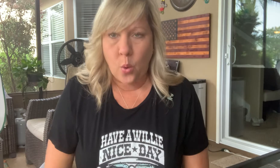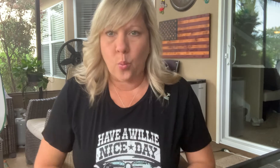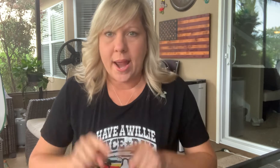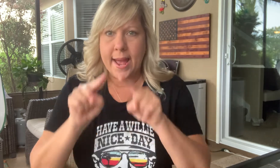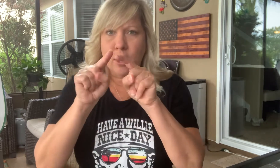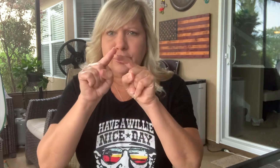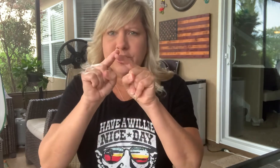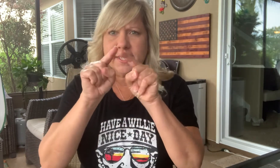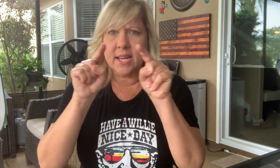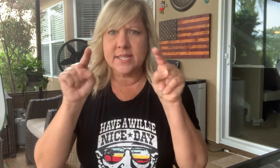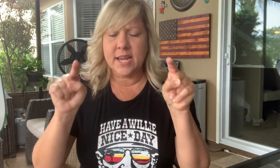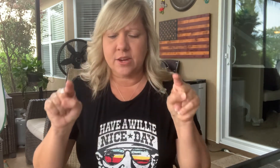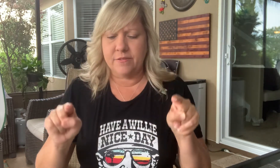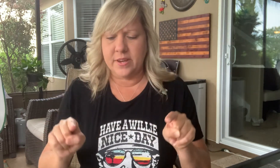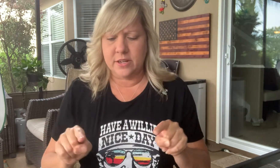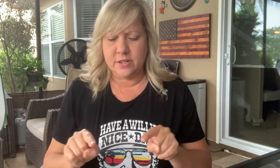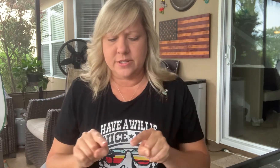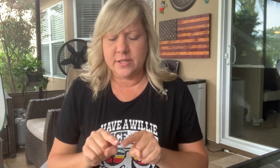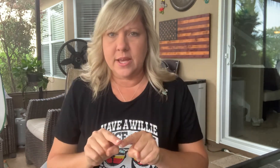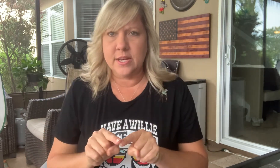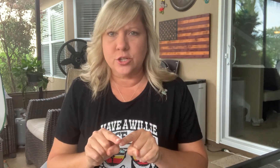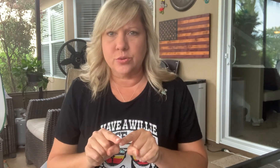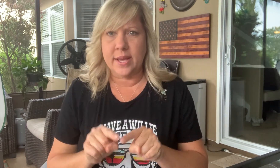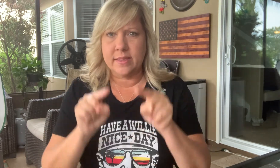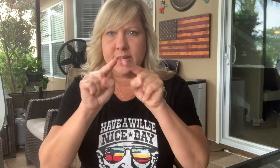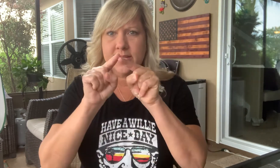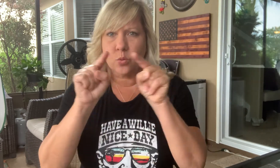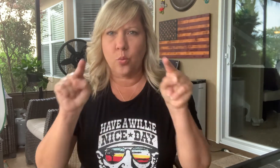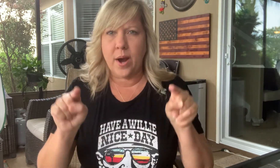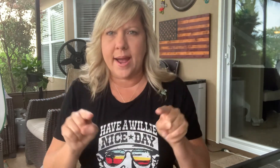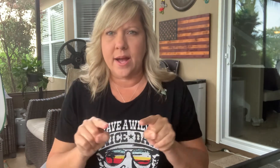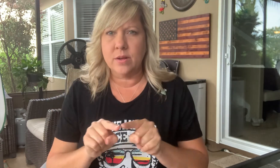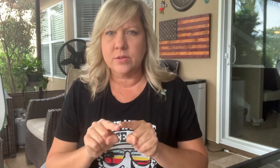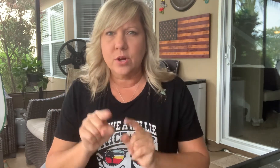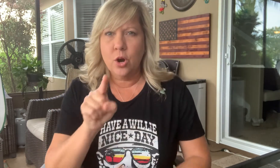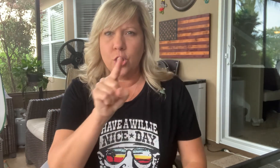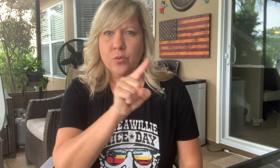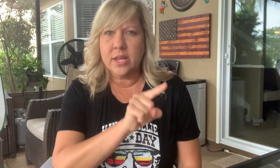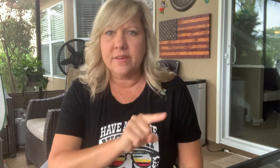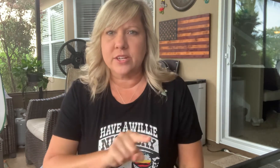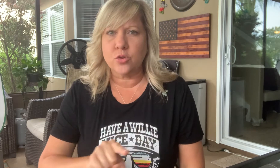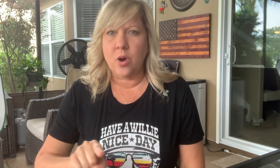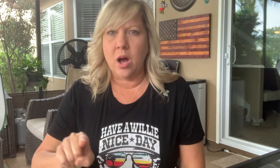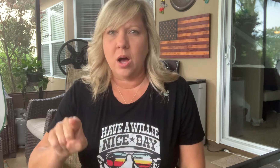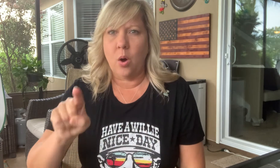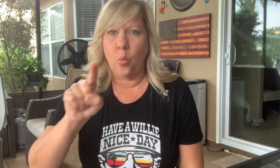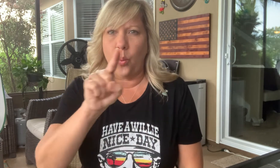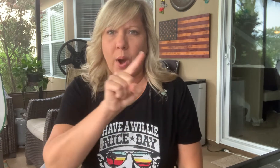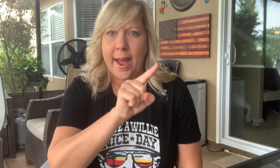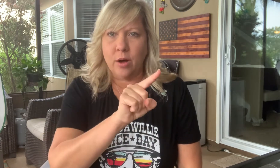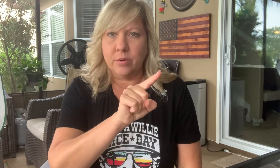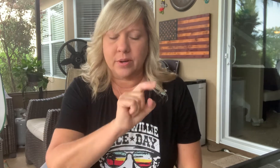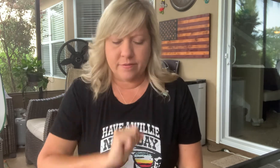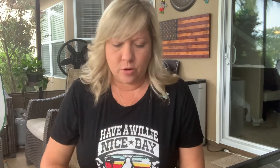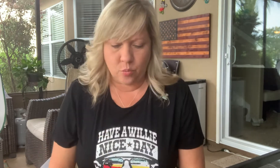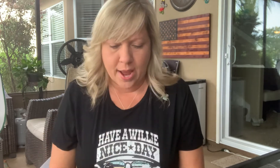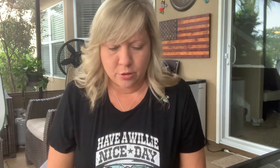Round. You just kind of take your fingers and do like this. Round. Or you could even draw round for round